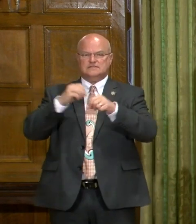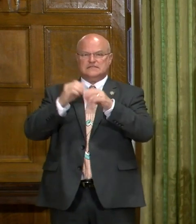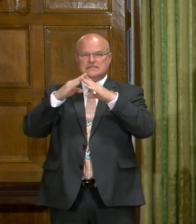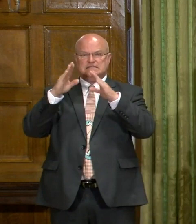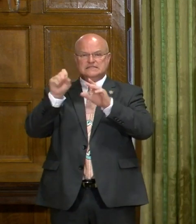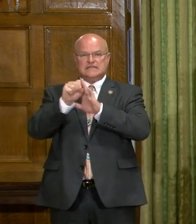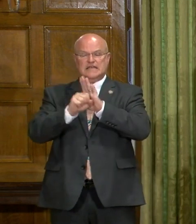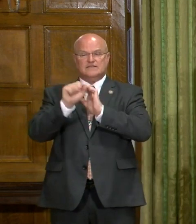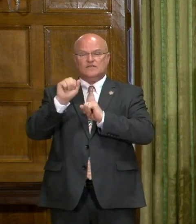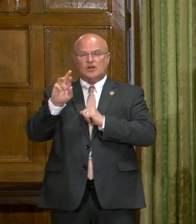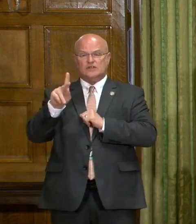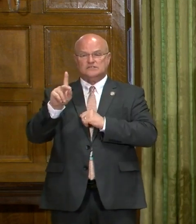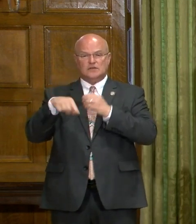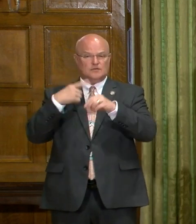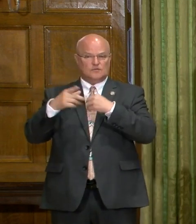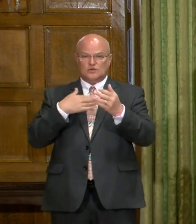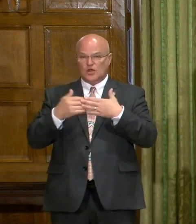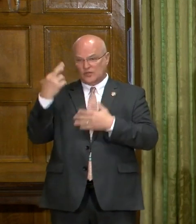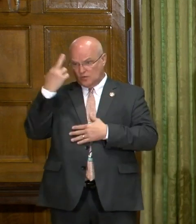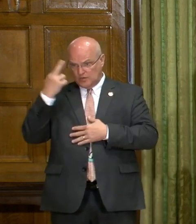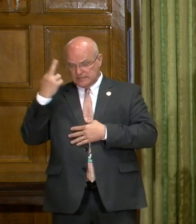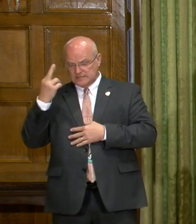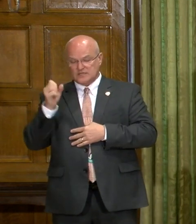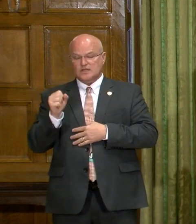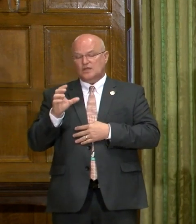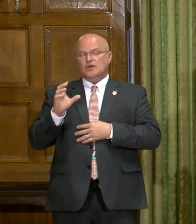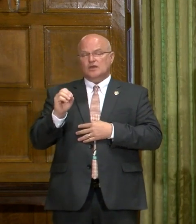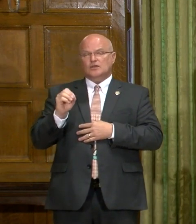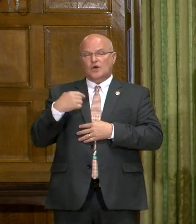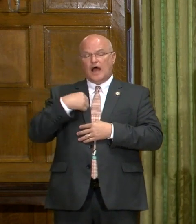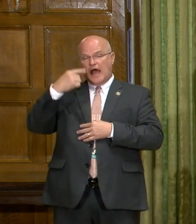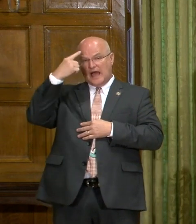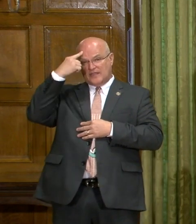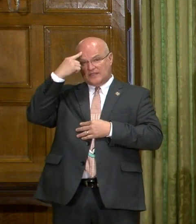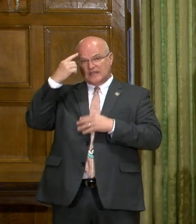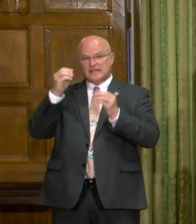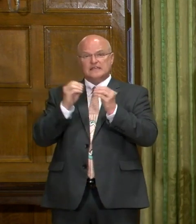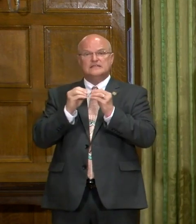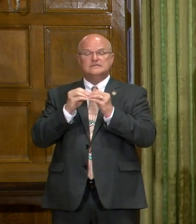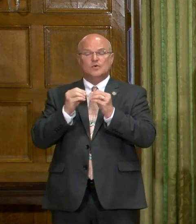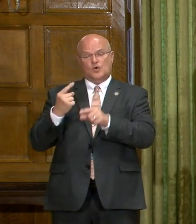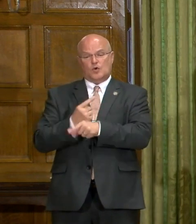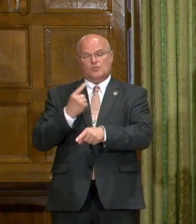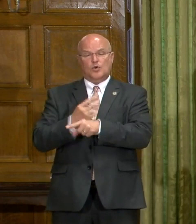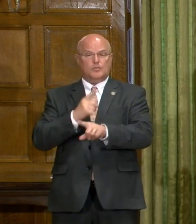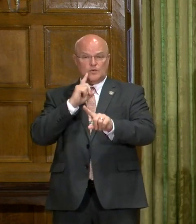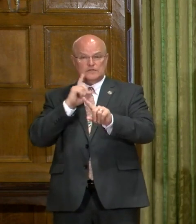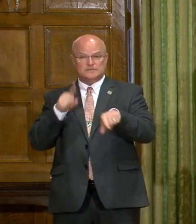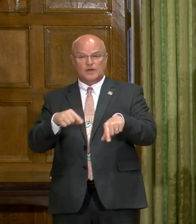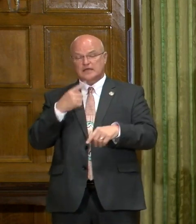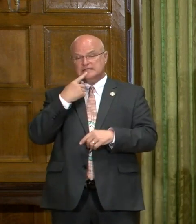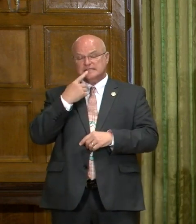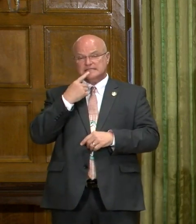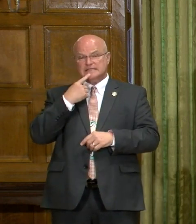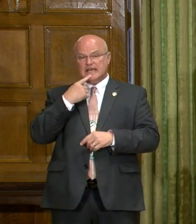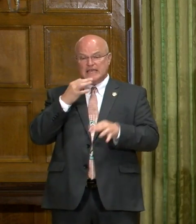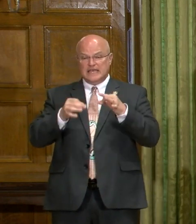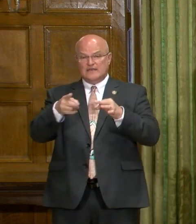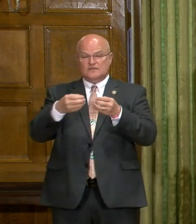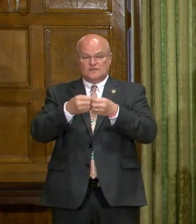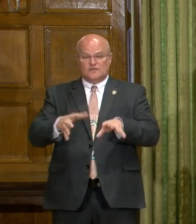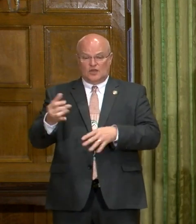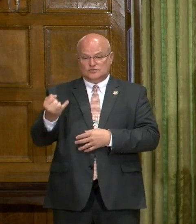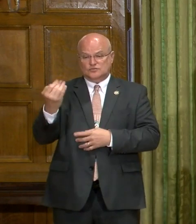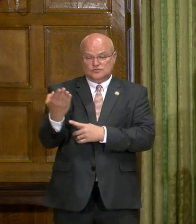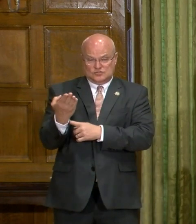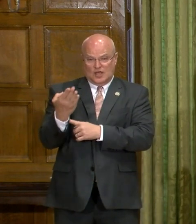state of Arkansas regardless of the reason. And so I think it's a much more appropriate response to say, if you've